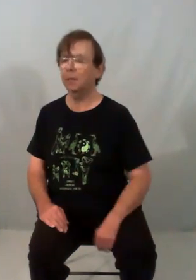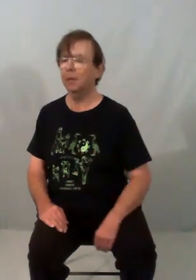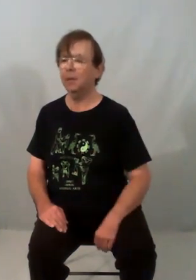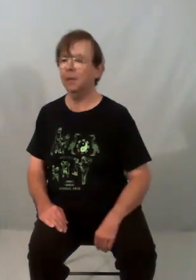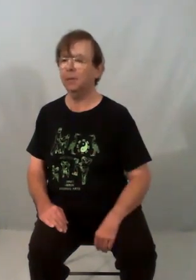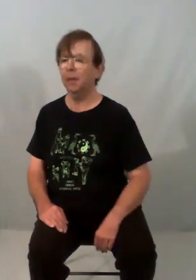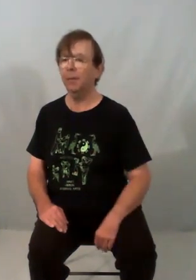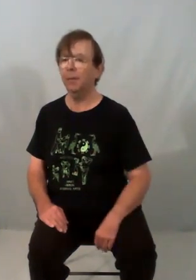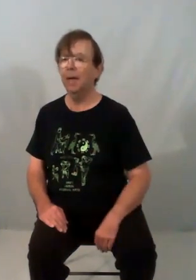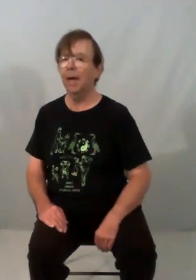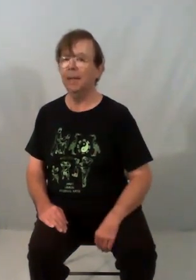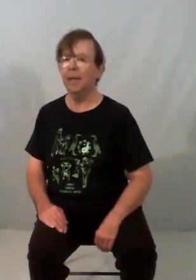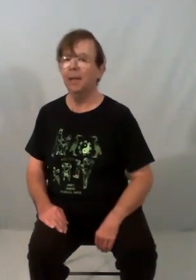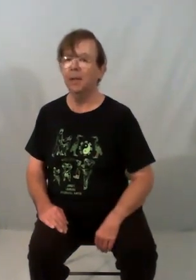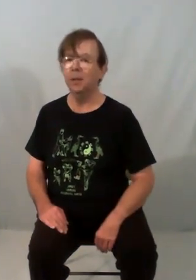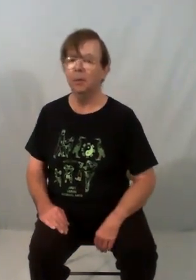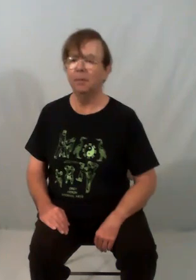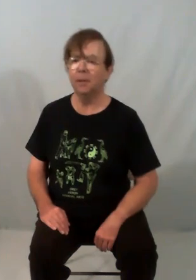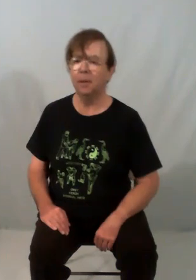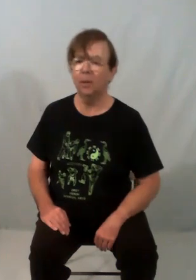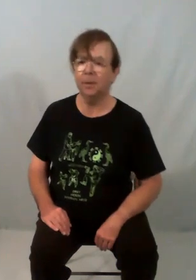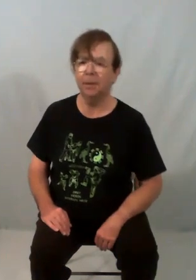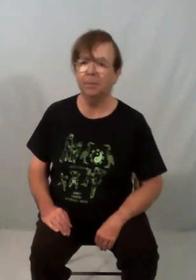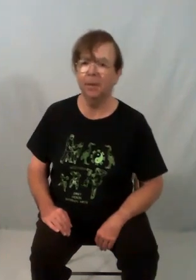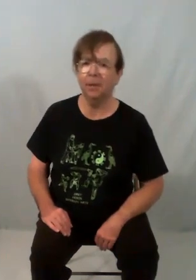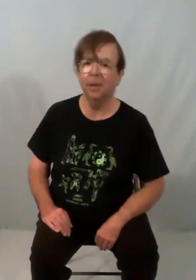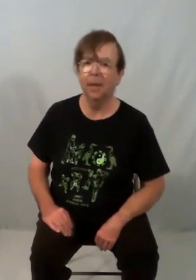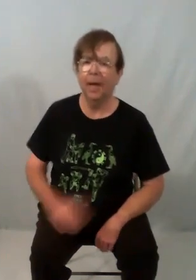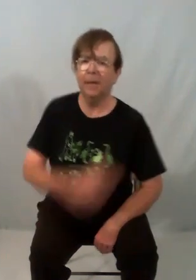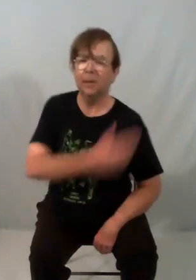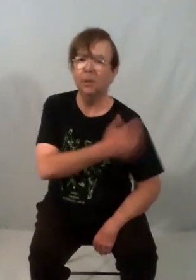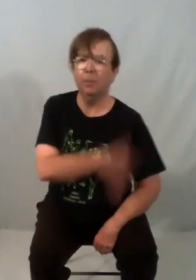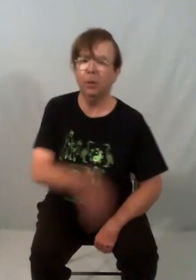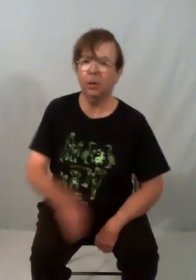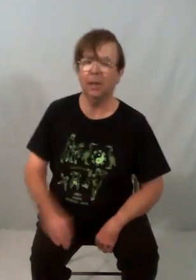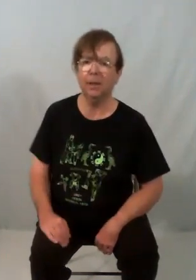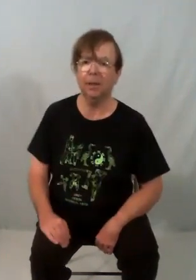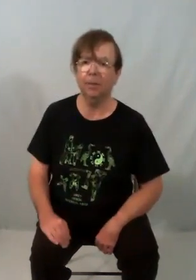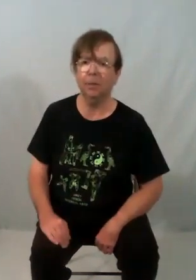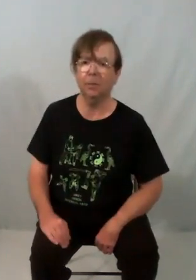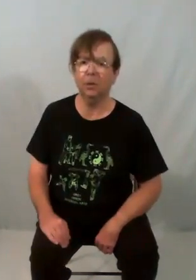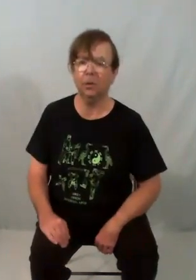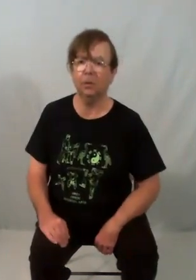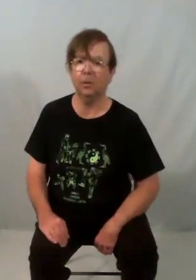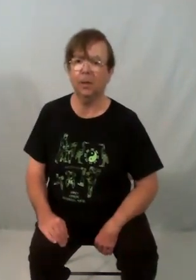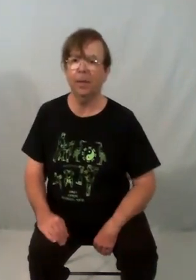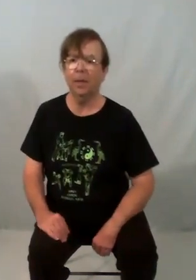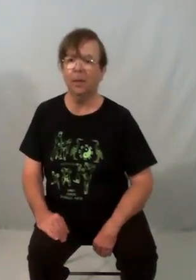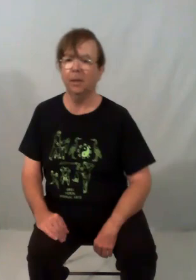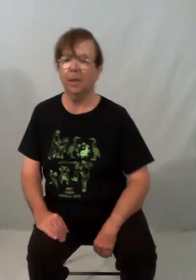do it this big. And then you move into the opposite foot and it's as though you're pushing against something with your shoulder, you come